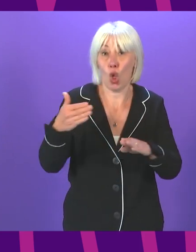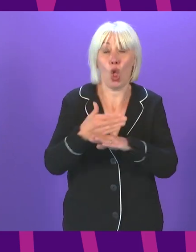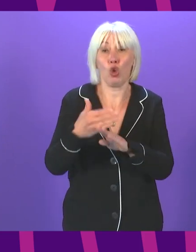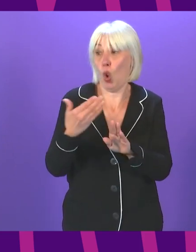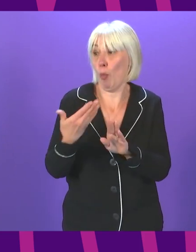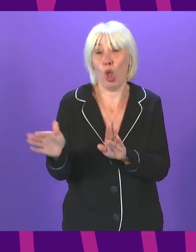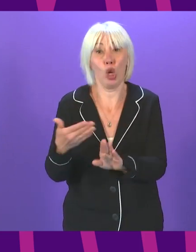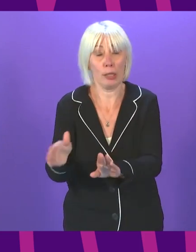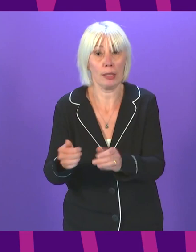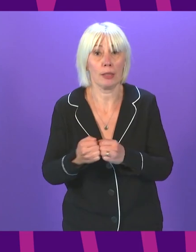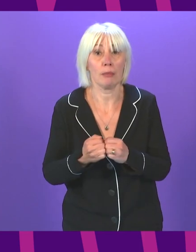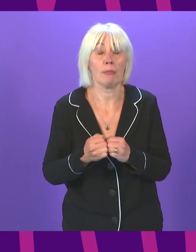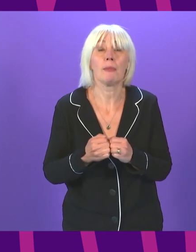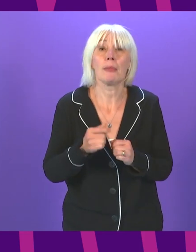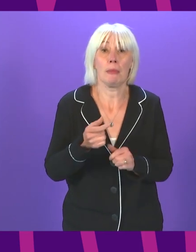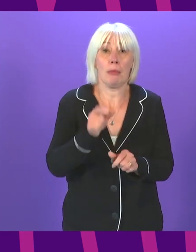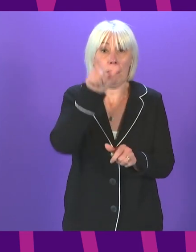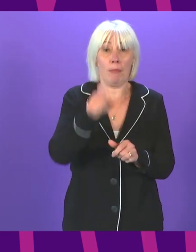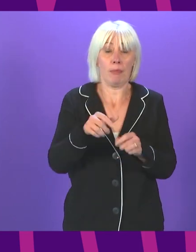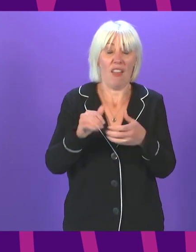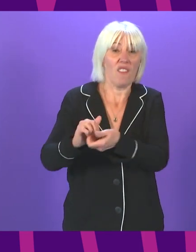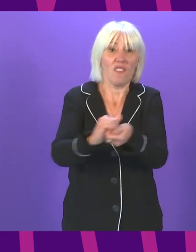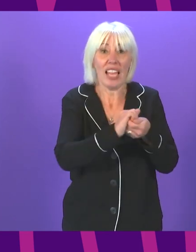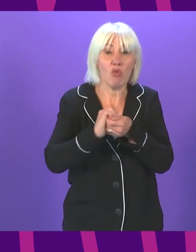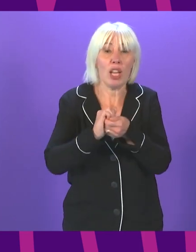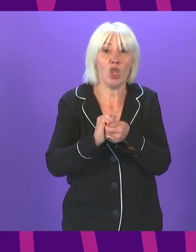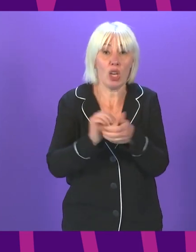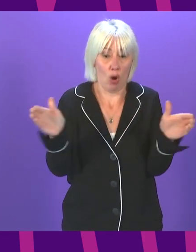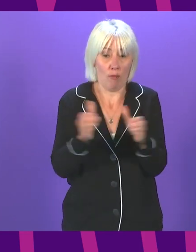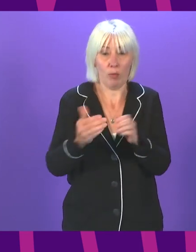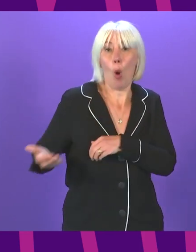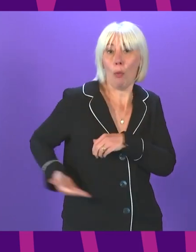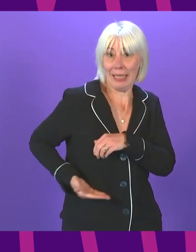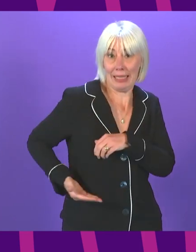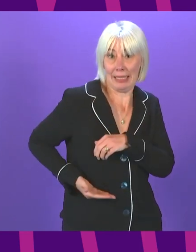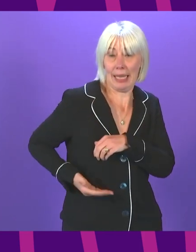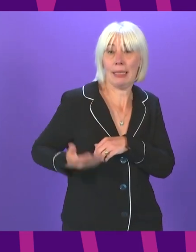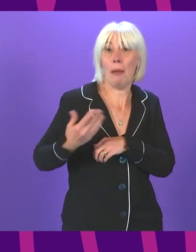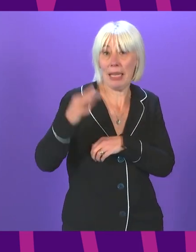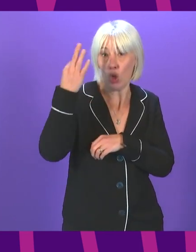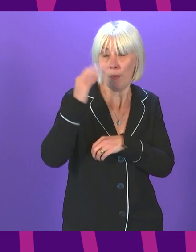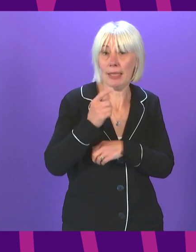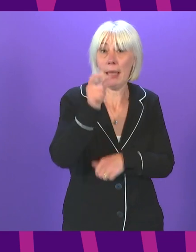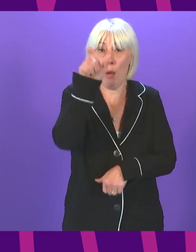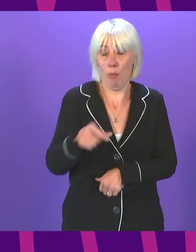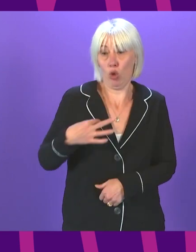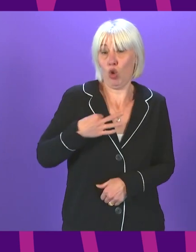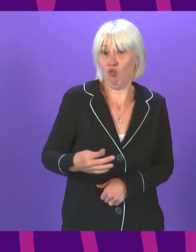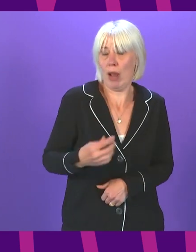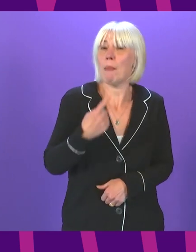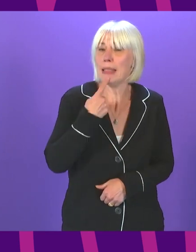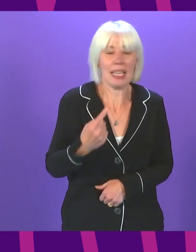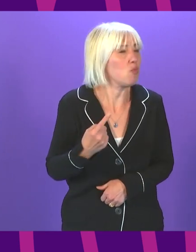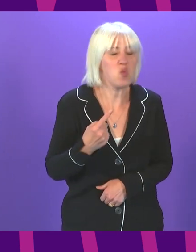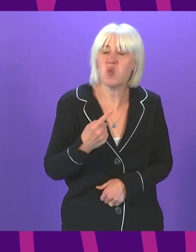Barry McCulloch of the Federation of Small Businesses, appearing before a Scottish Parliament committee this morning, said, I think many small business